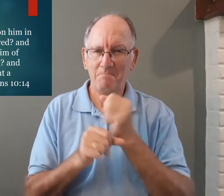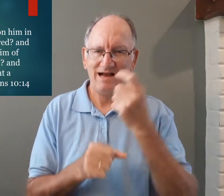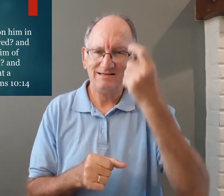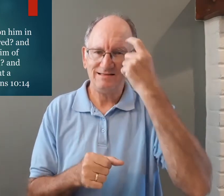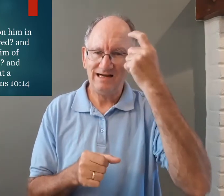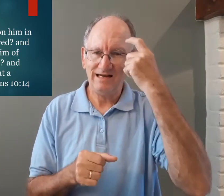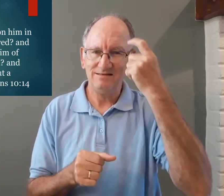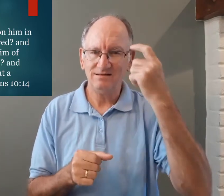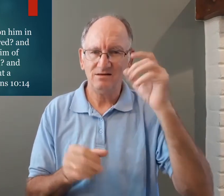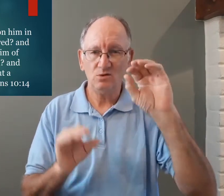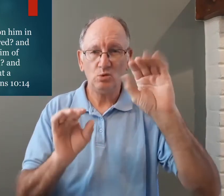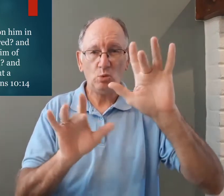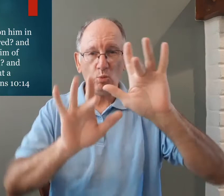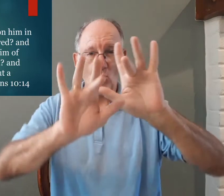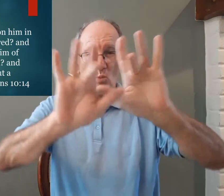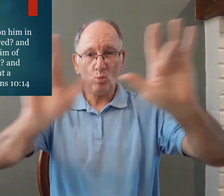so it doesn't make sense